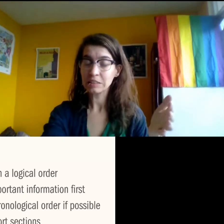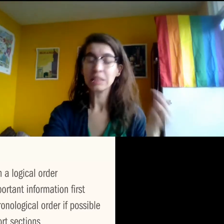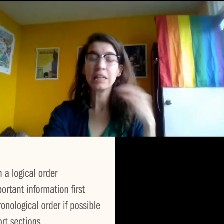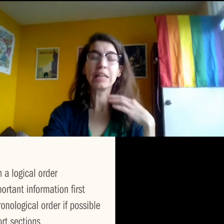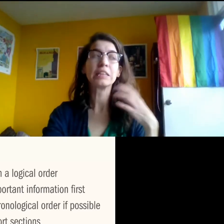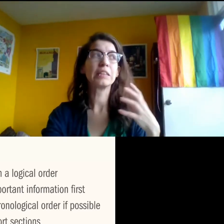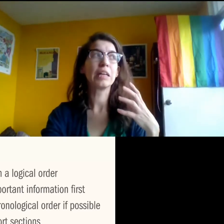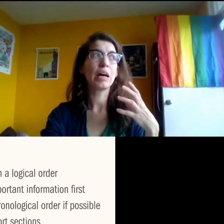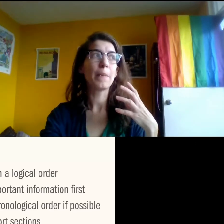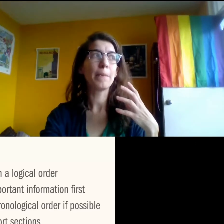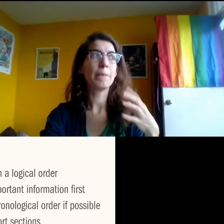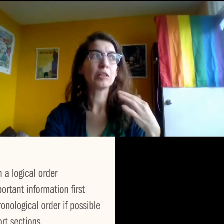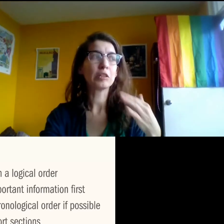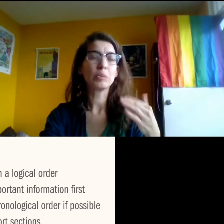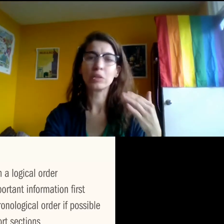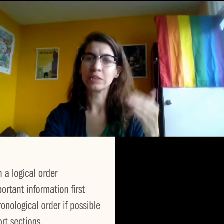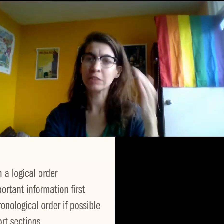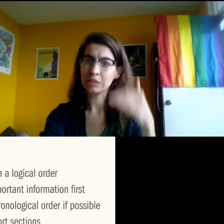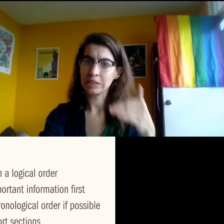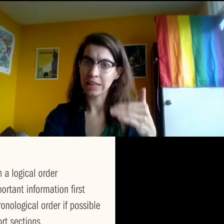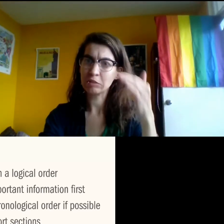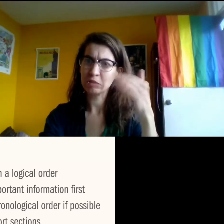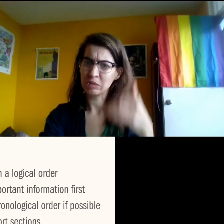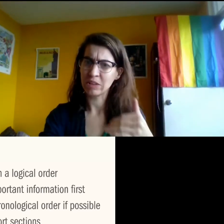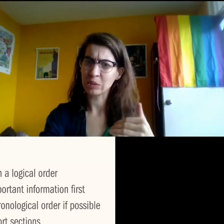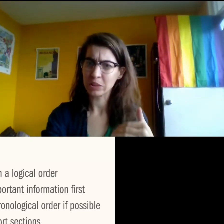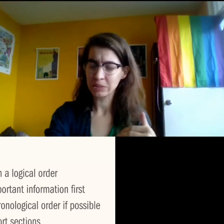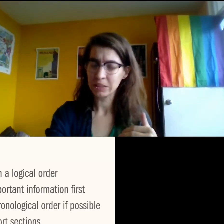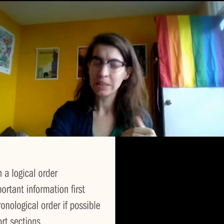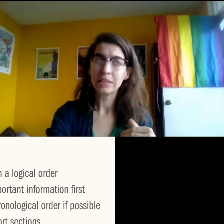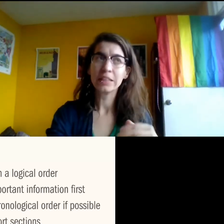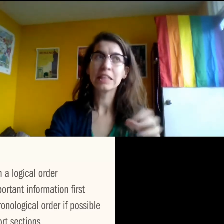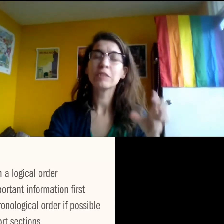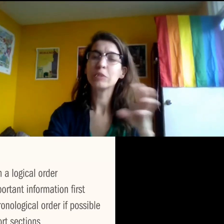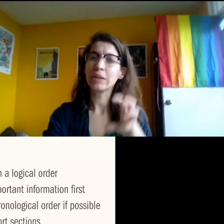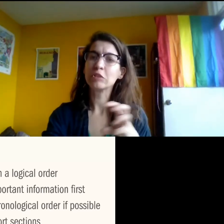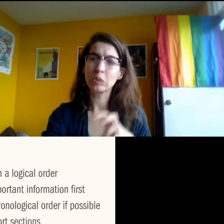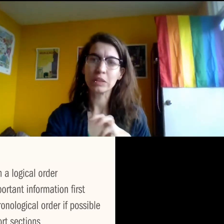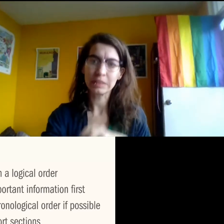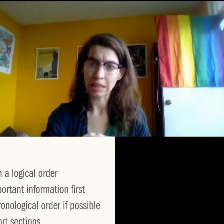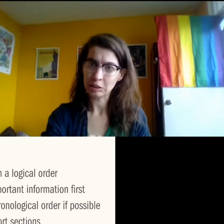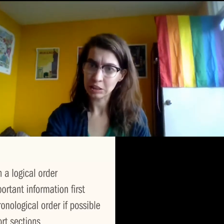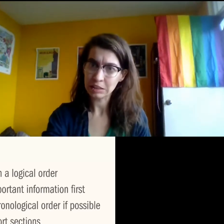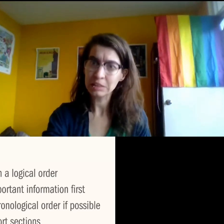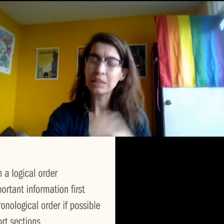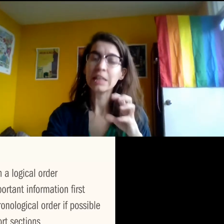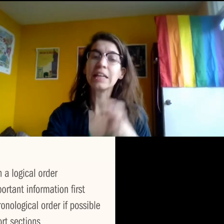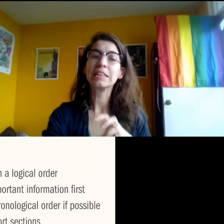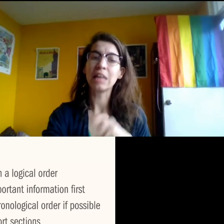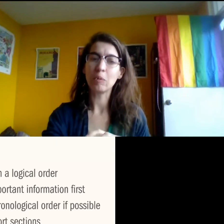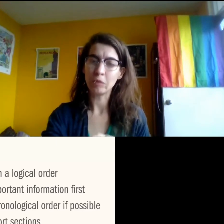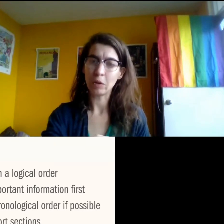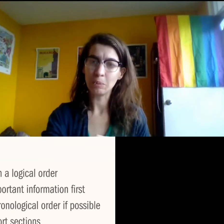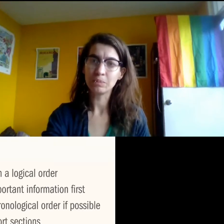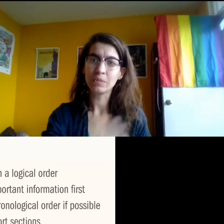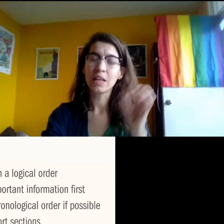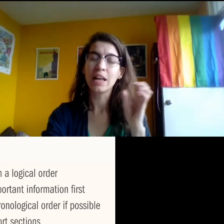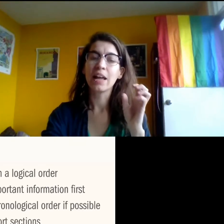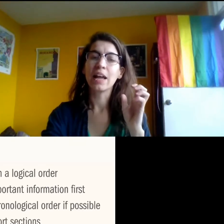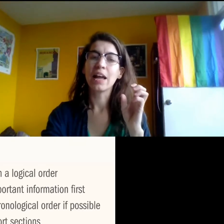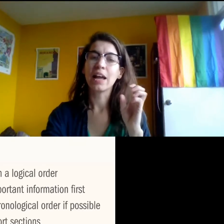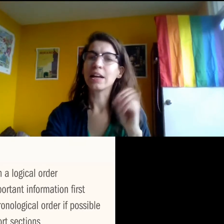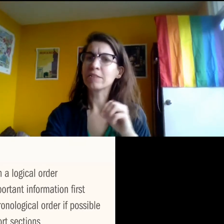text, it's much more difficult to get through and find what you need. If you have short sections, it's helpful.